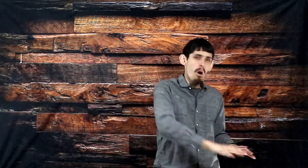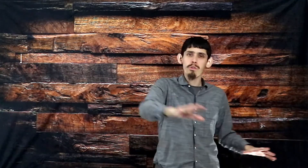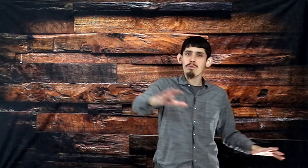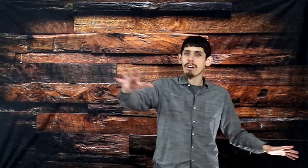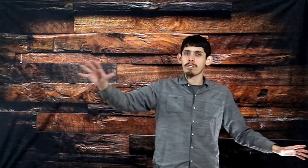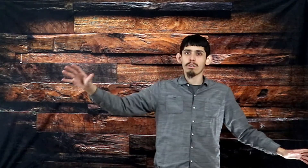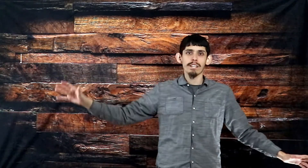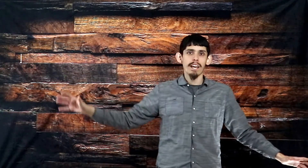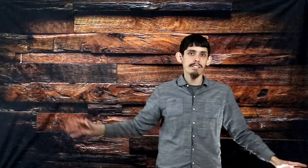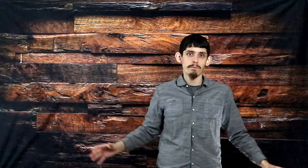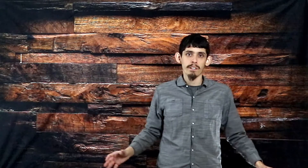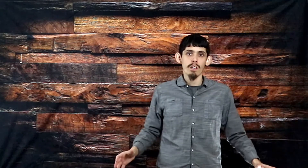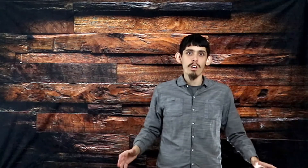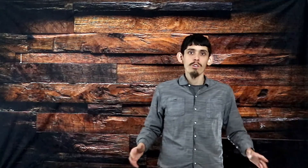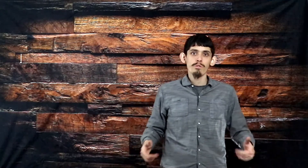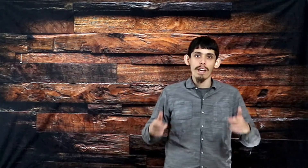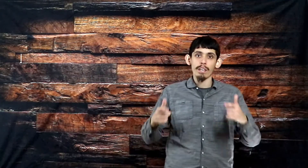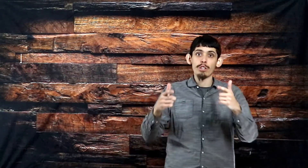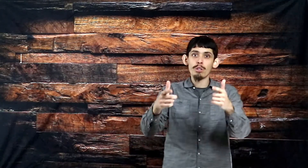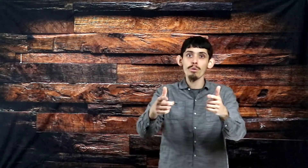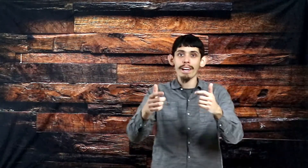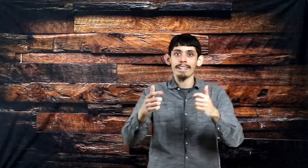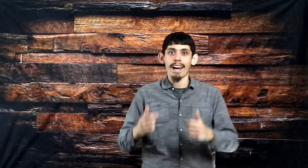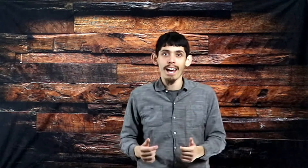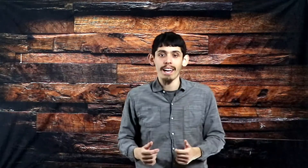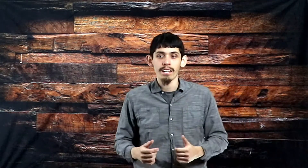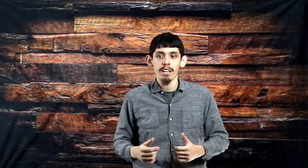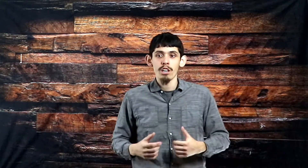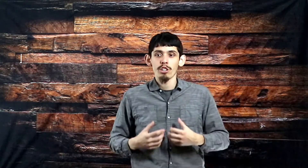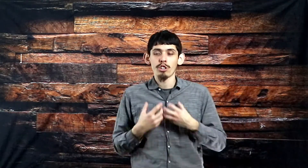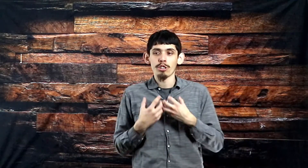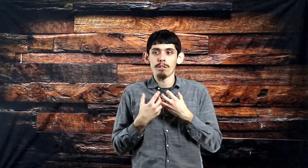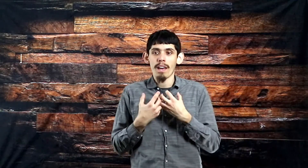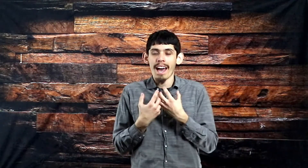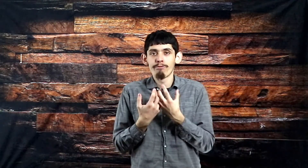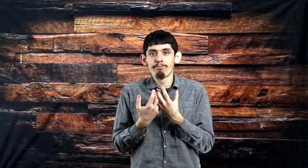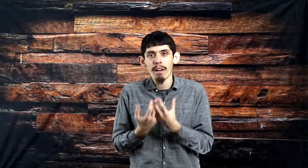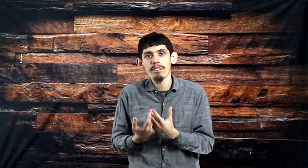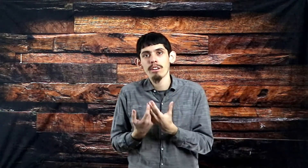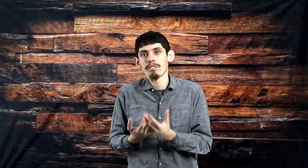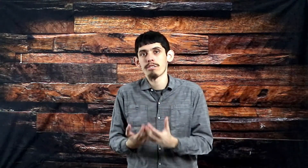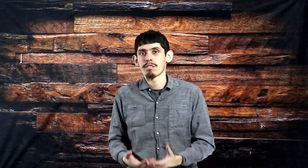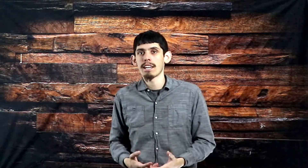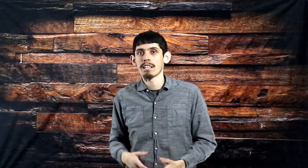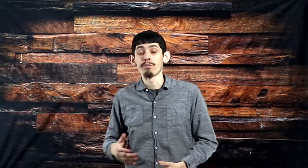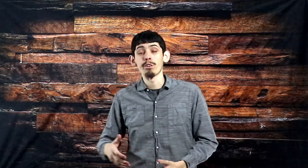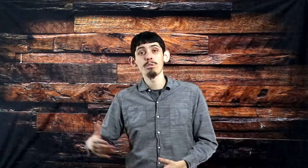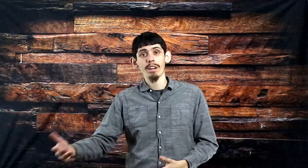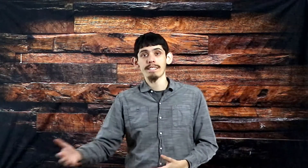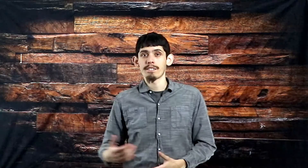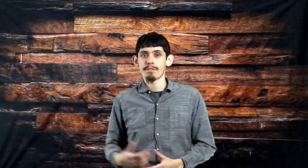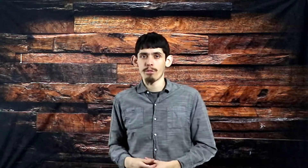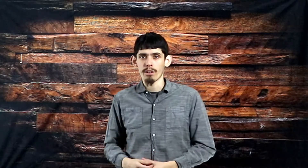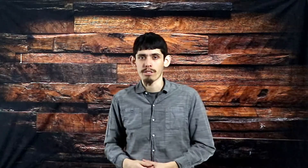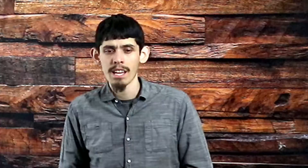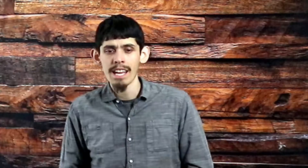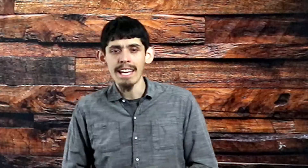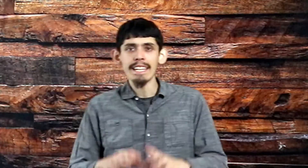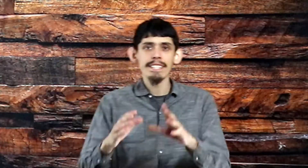throughout the Old Testament, so that you and I could have better understanding of who Christ is for us. He did